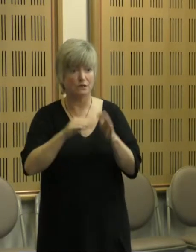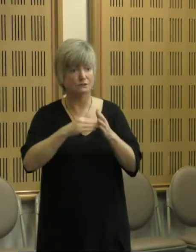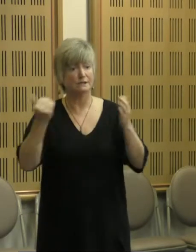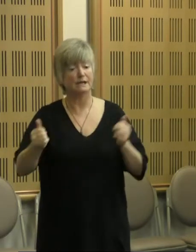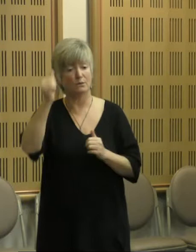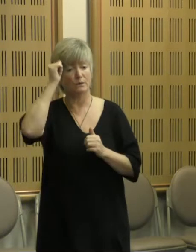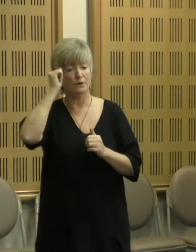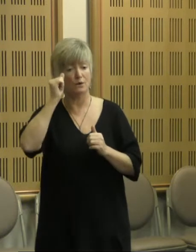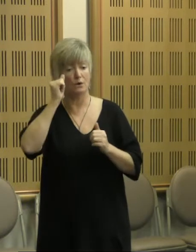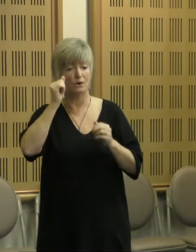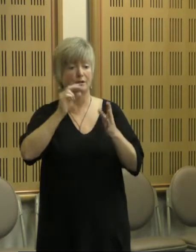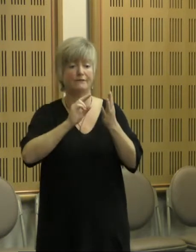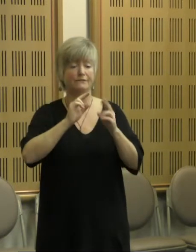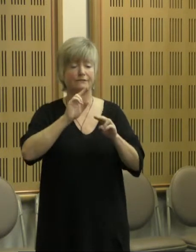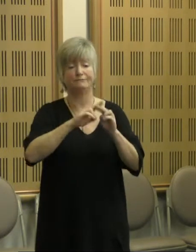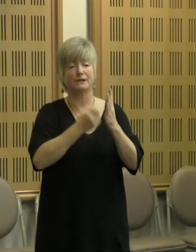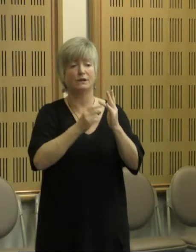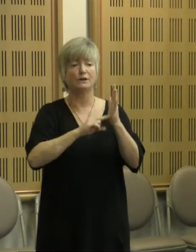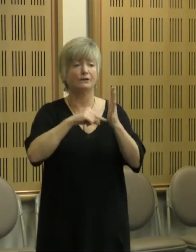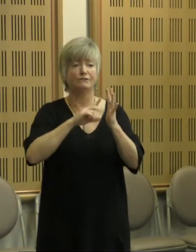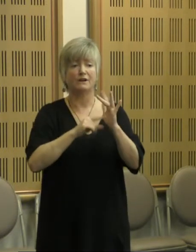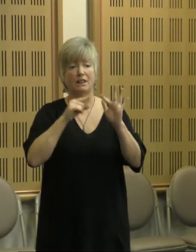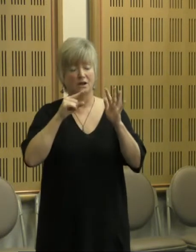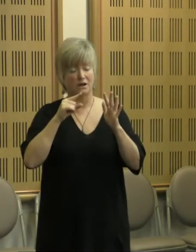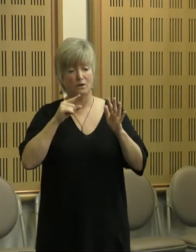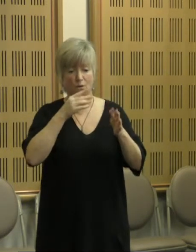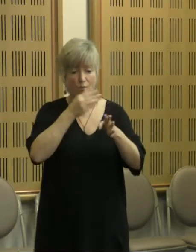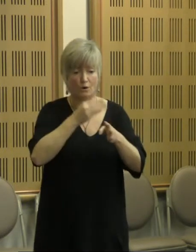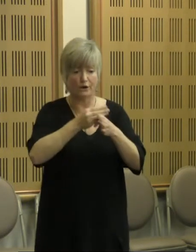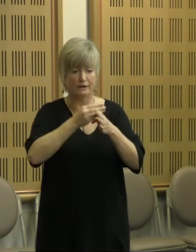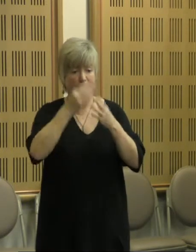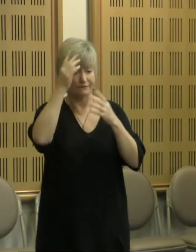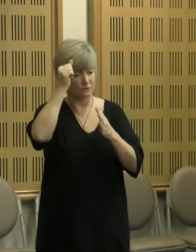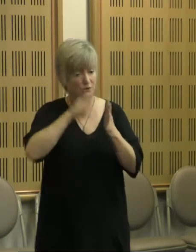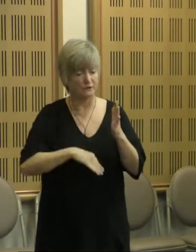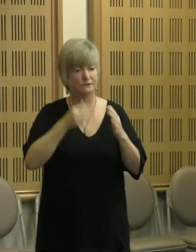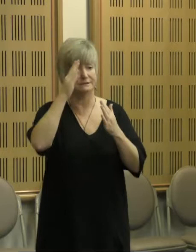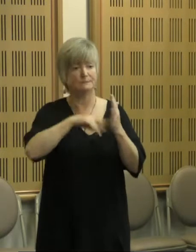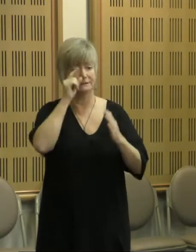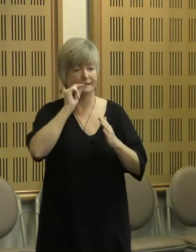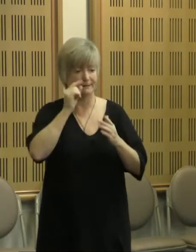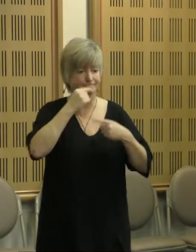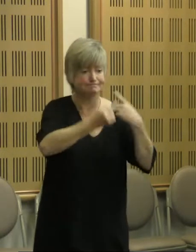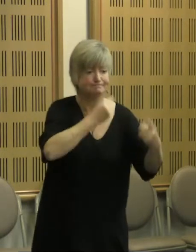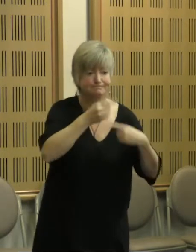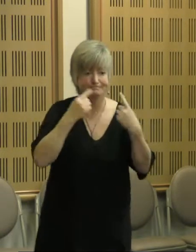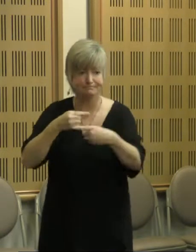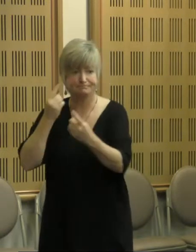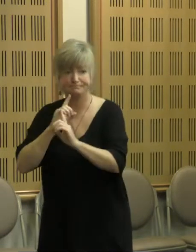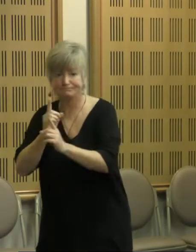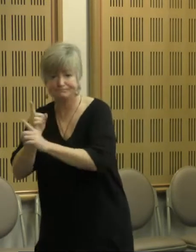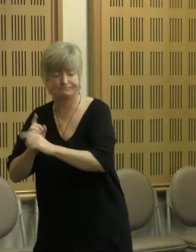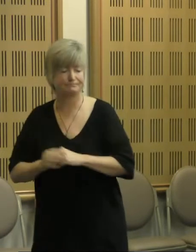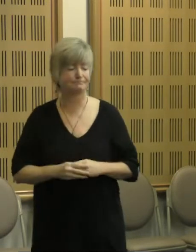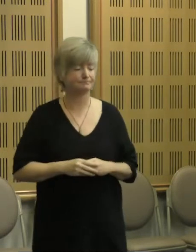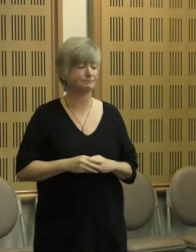frontline workers, not just located in a small group of individuals. And I think, as again Debbie mentioned earlier, I think